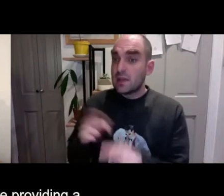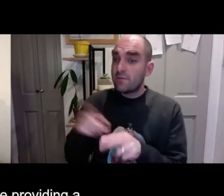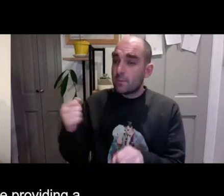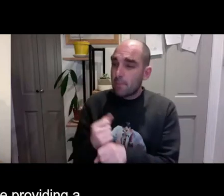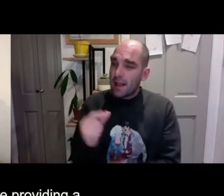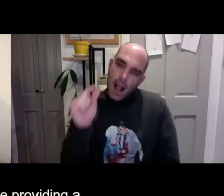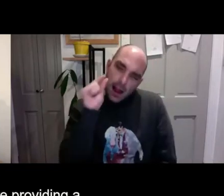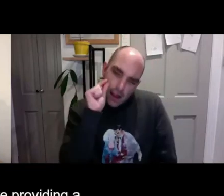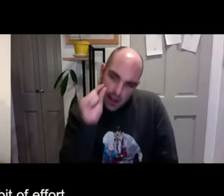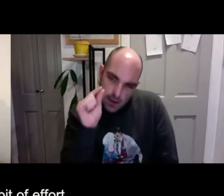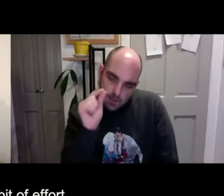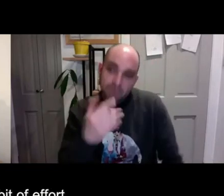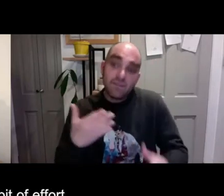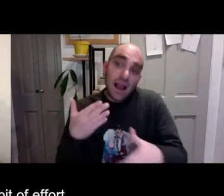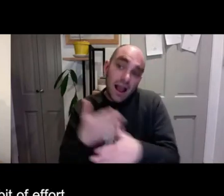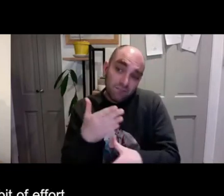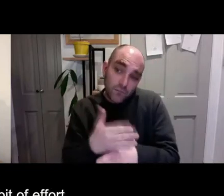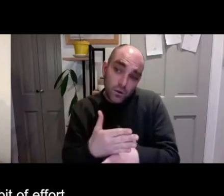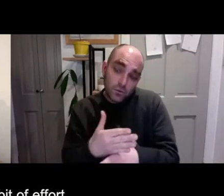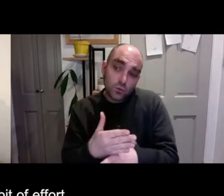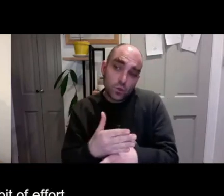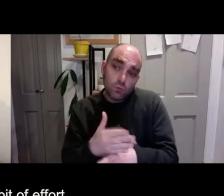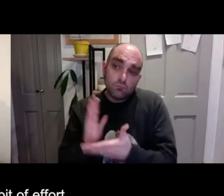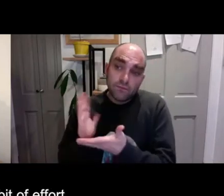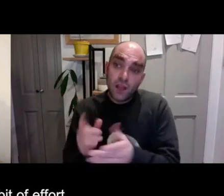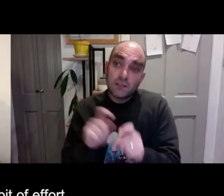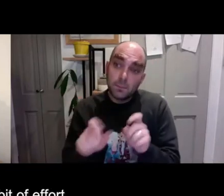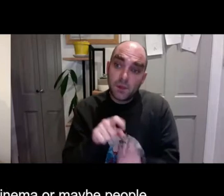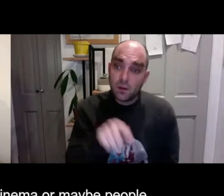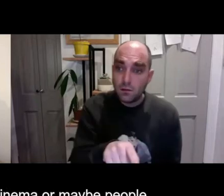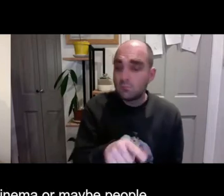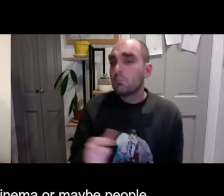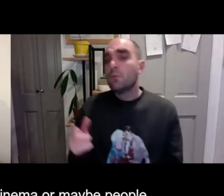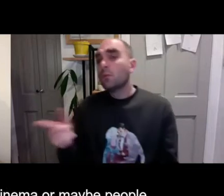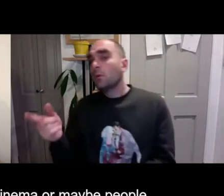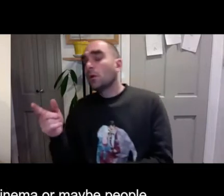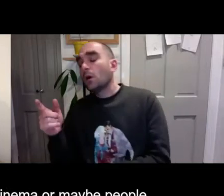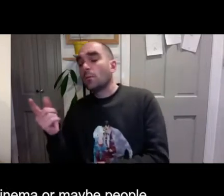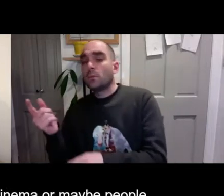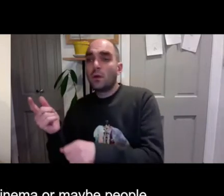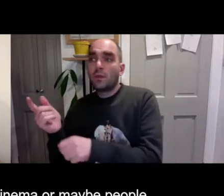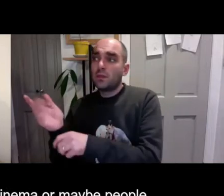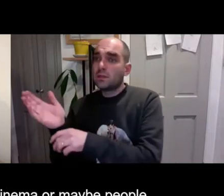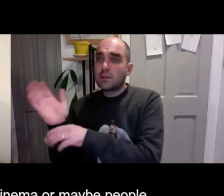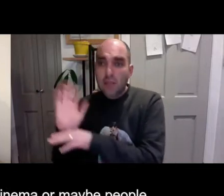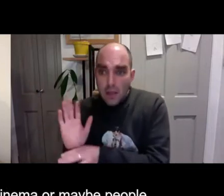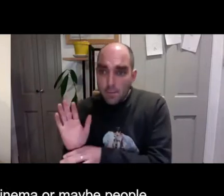people are providing a film, and if you can make a little bit of effort to provide subtitles for that film.